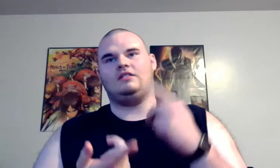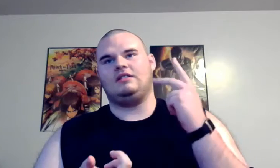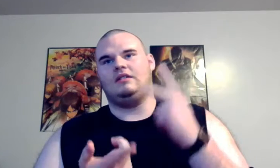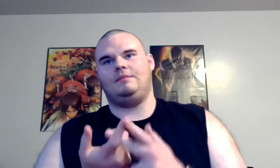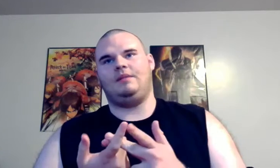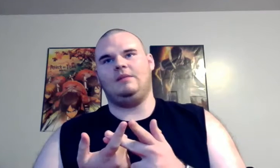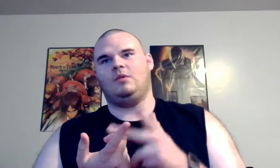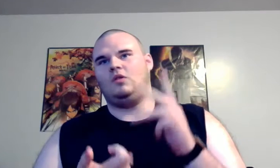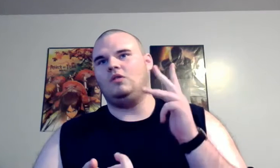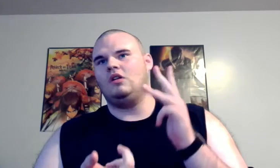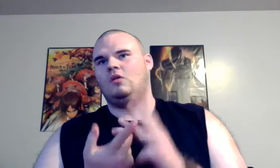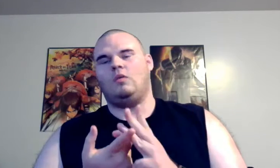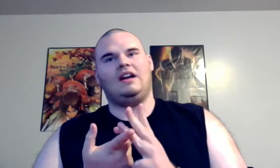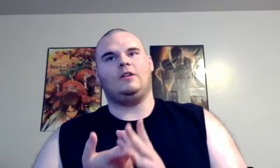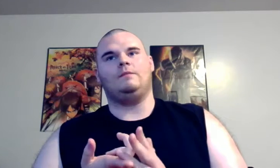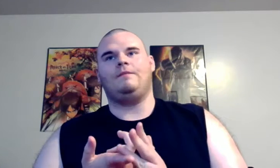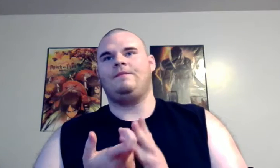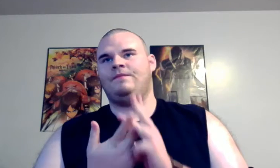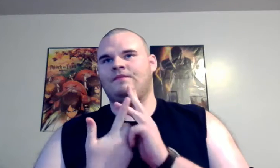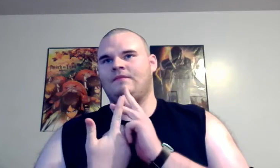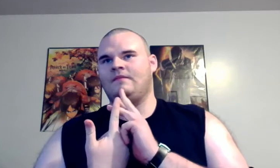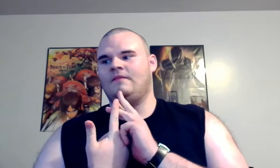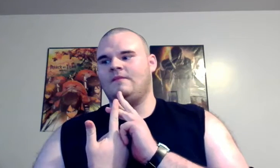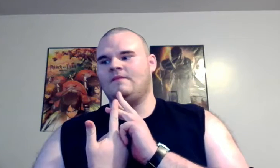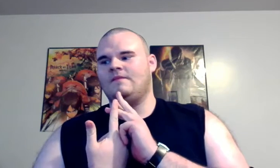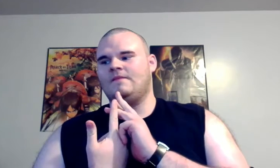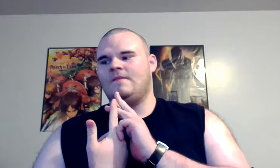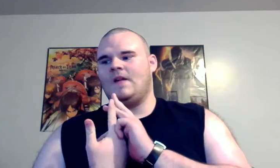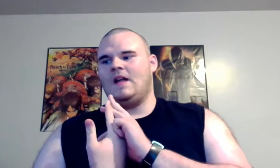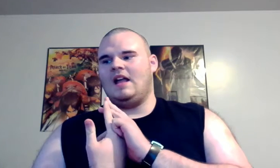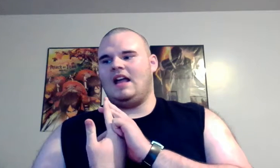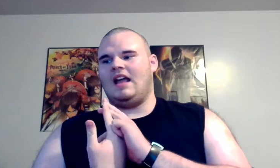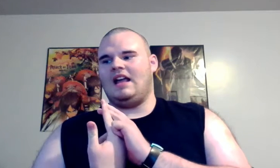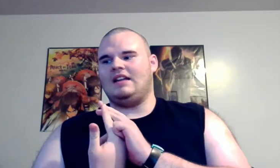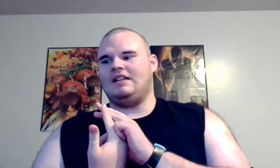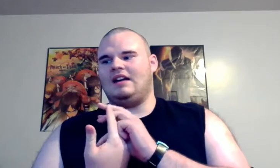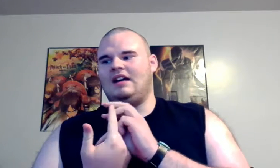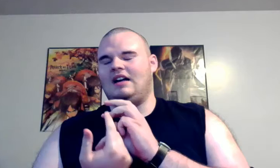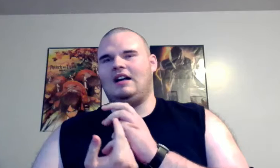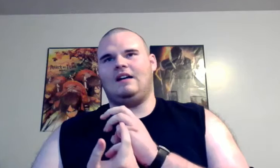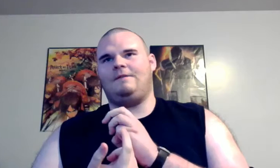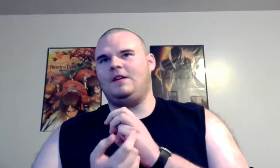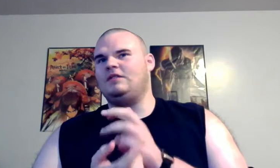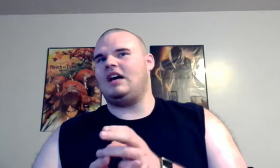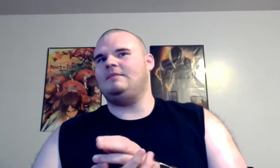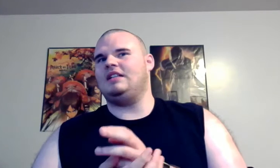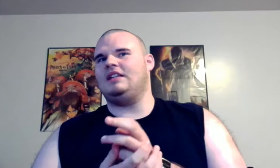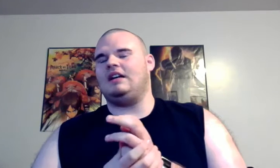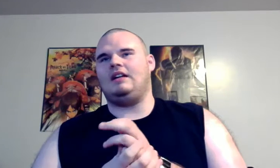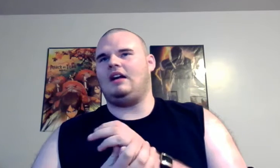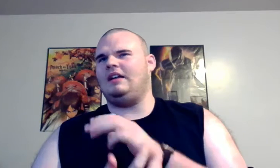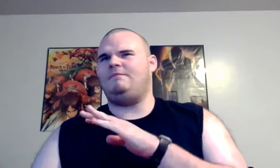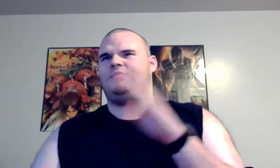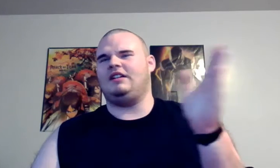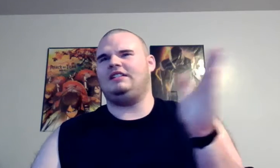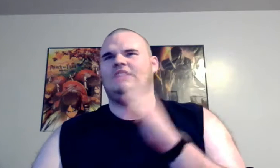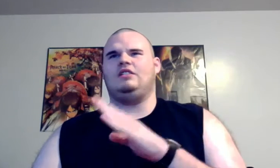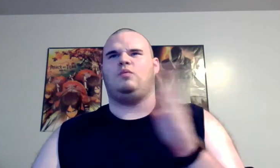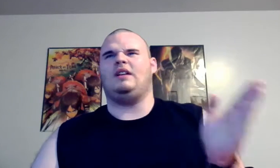people whatever and uh a few times in I predicted the twist